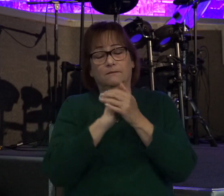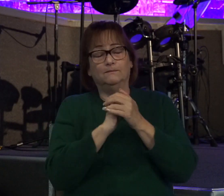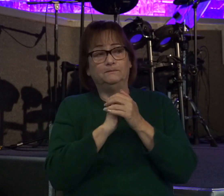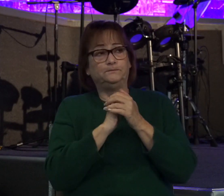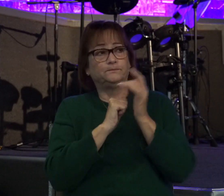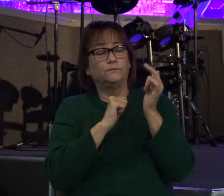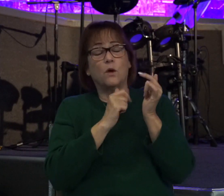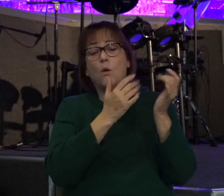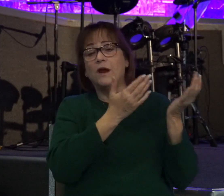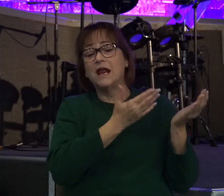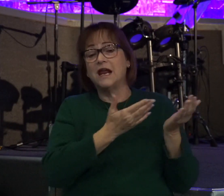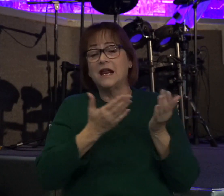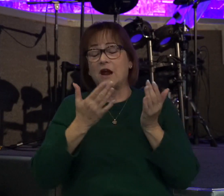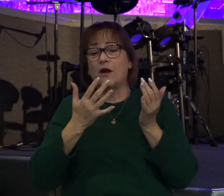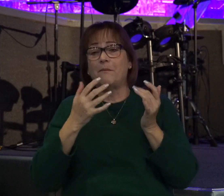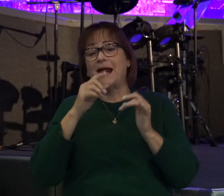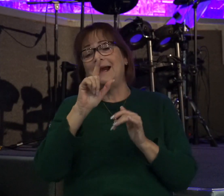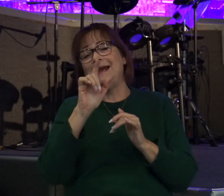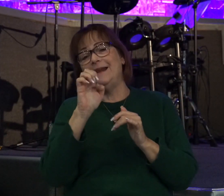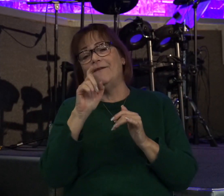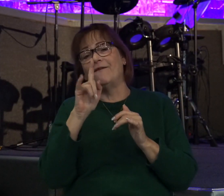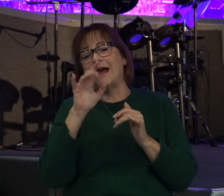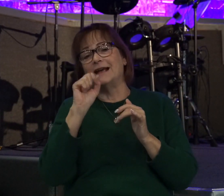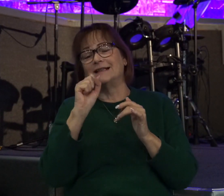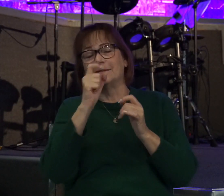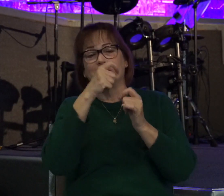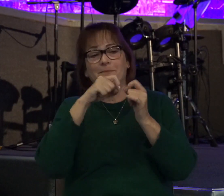carried by Levites and specific Levites at that.